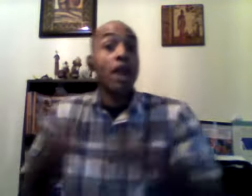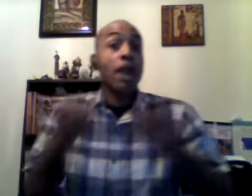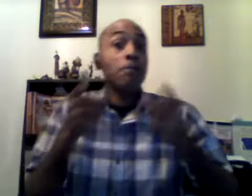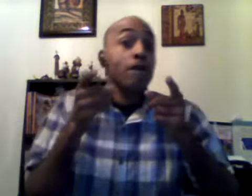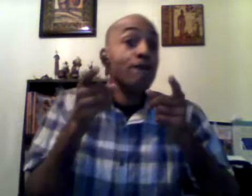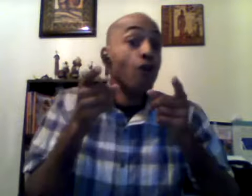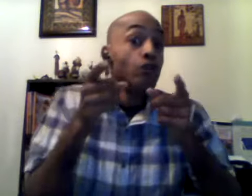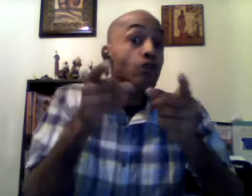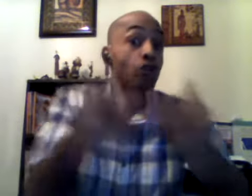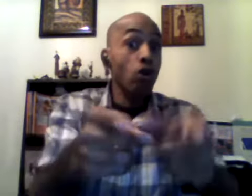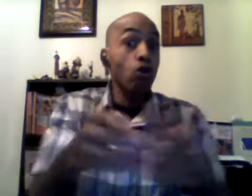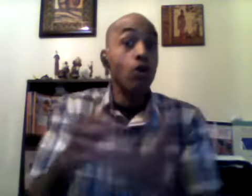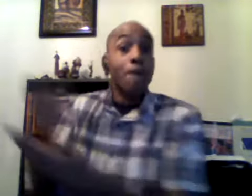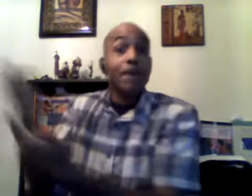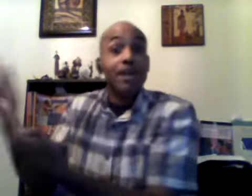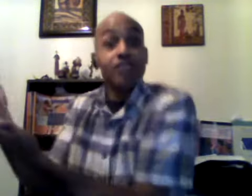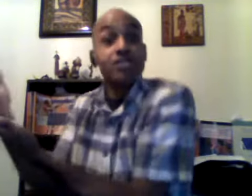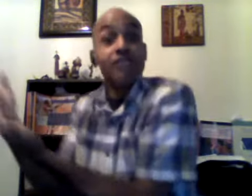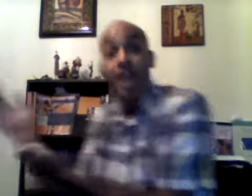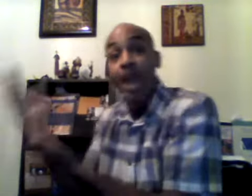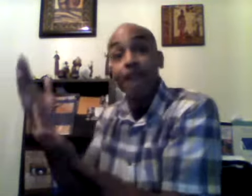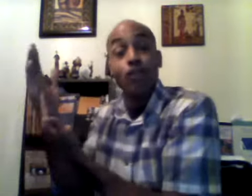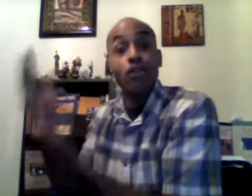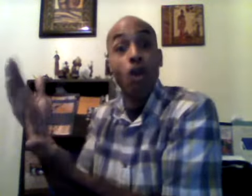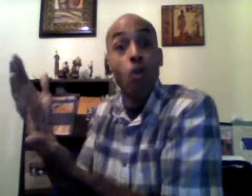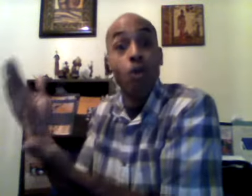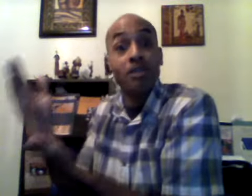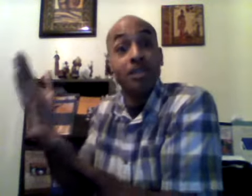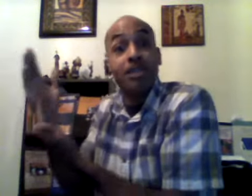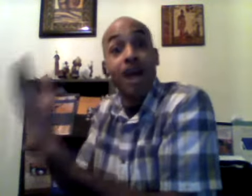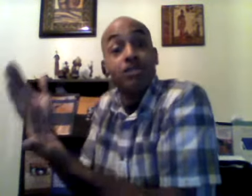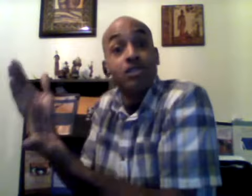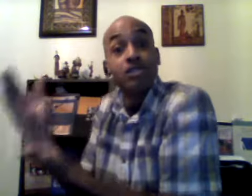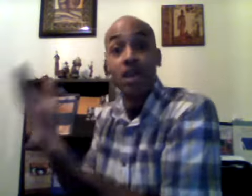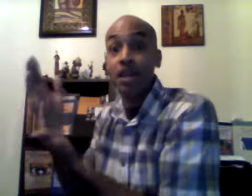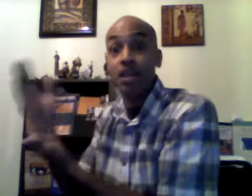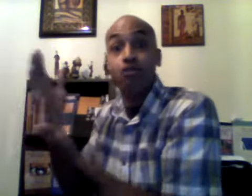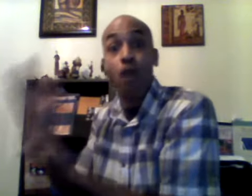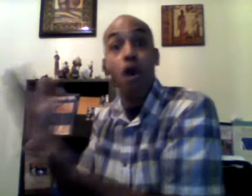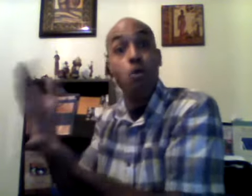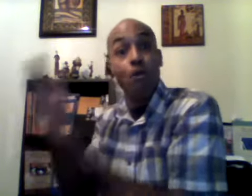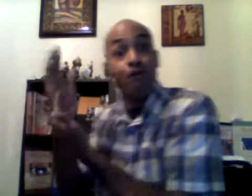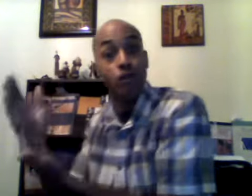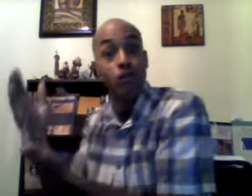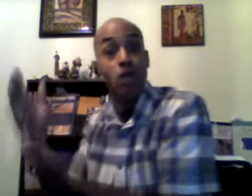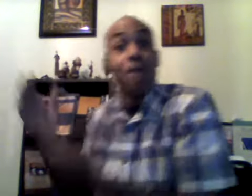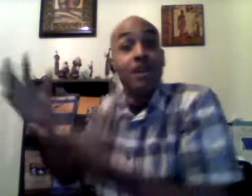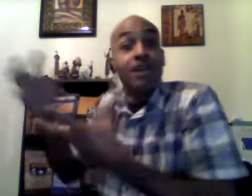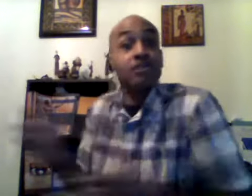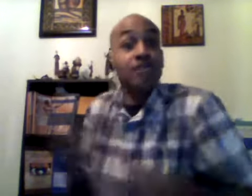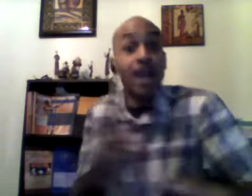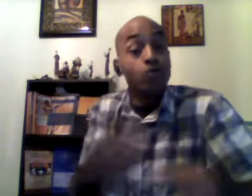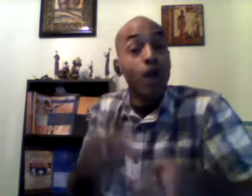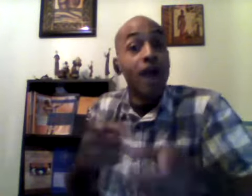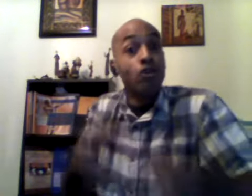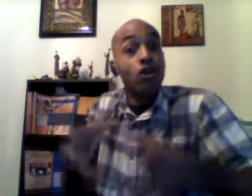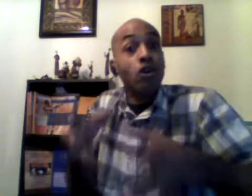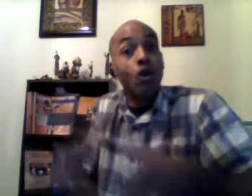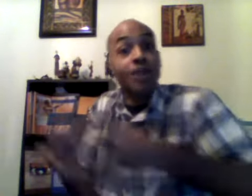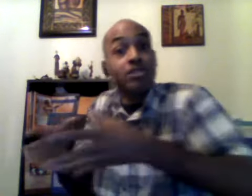for you because they have to go what the doctor said is wrong with you because that's why you're going to